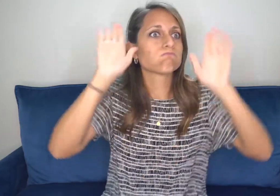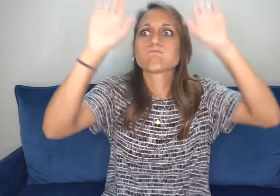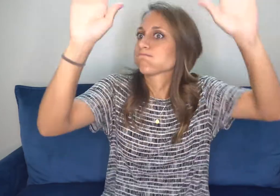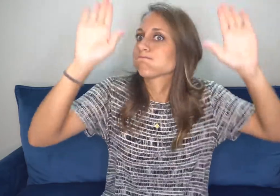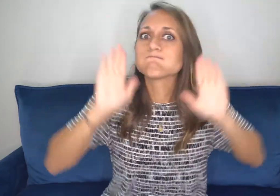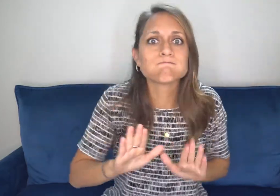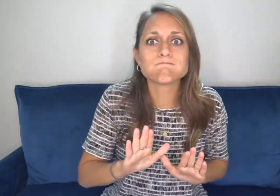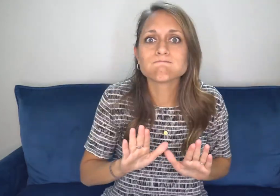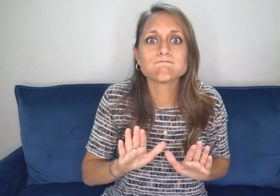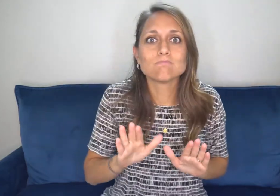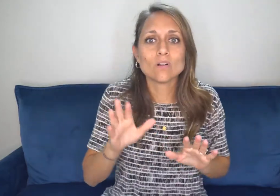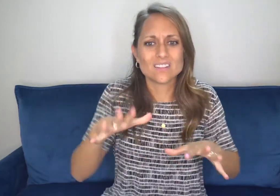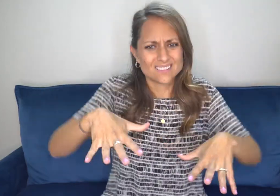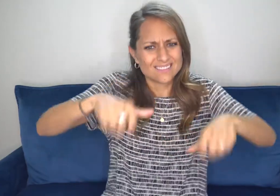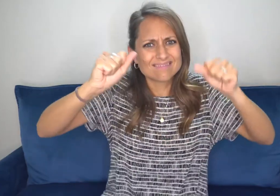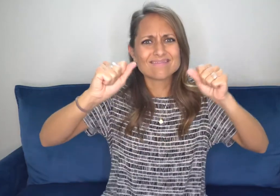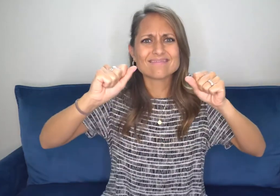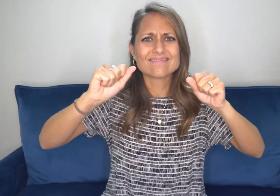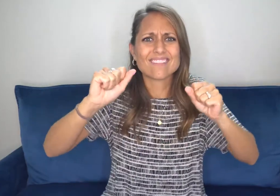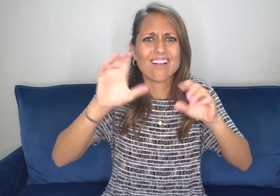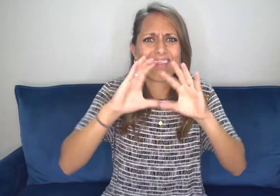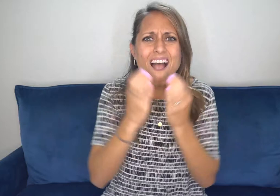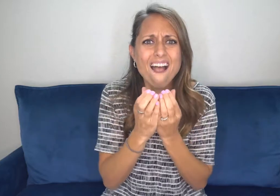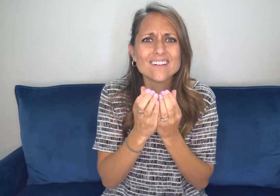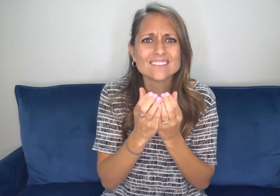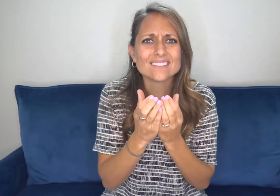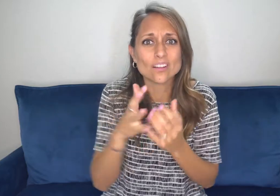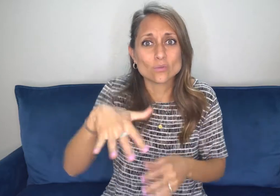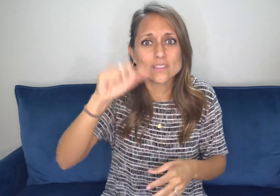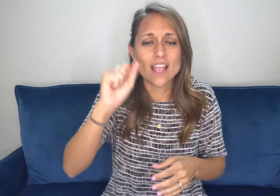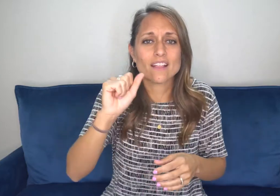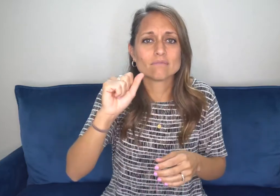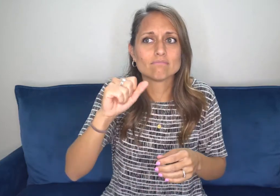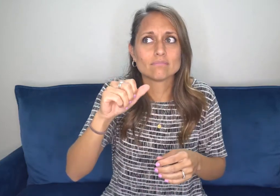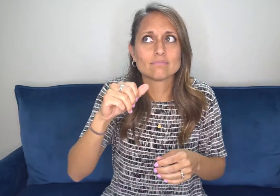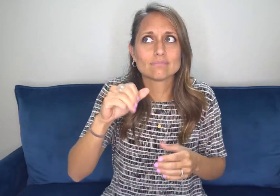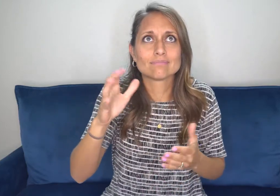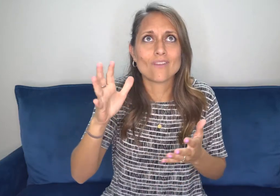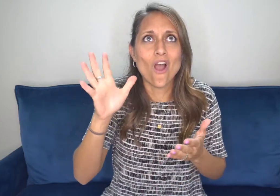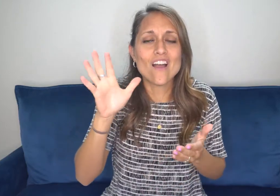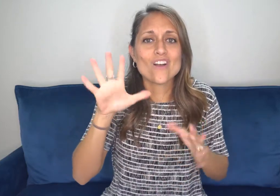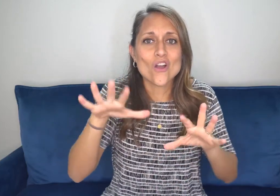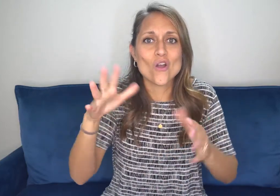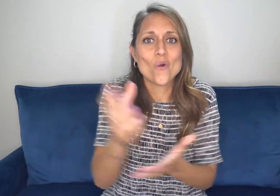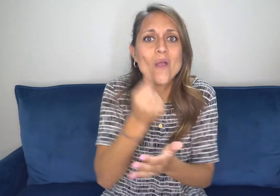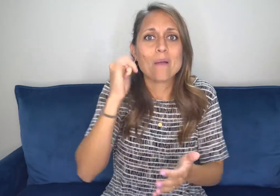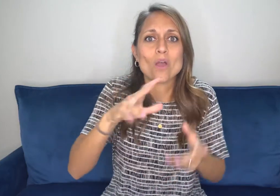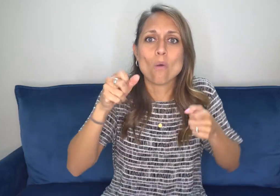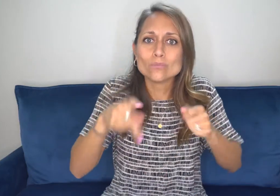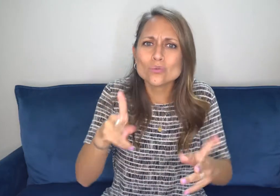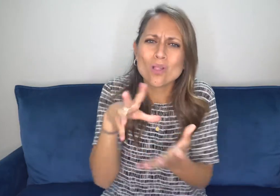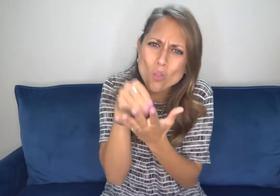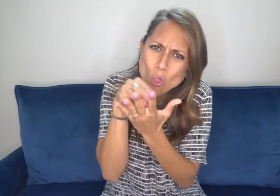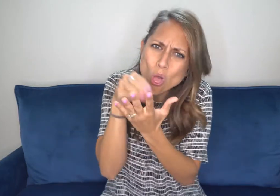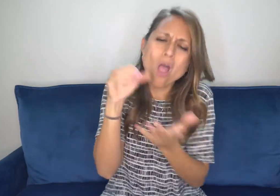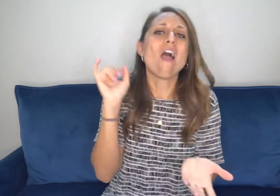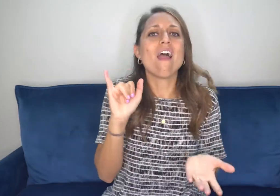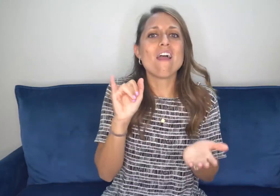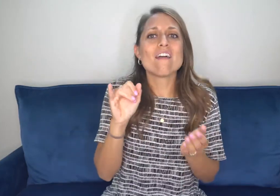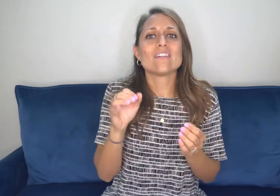visibly show love. If you have an opportunity to learn American Sign Language, that's great. Take a class.